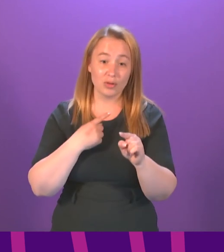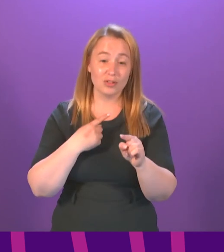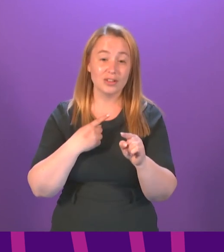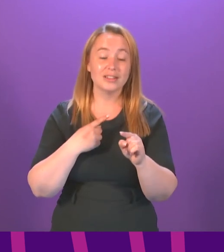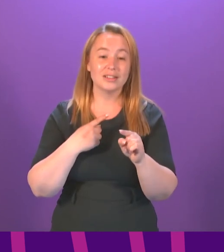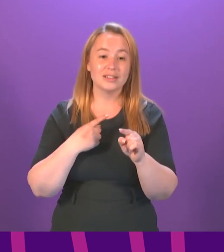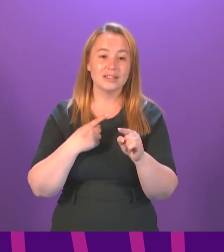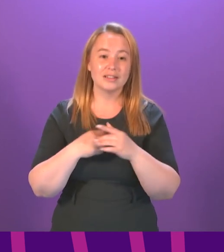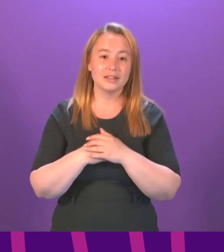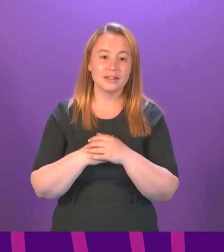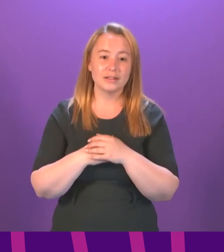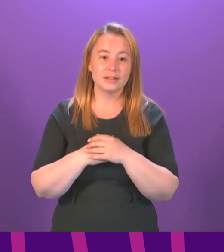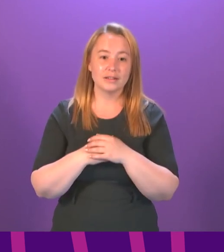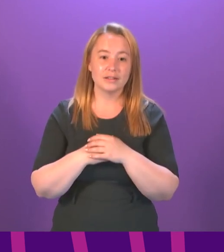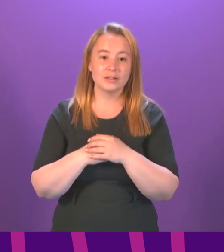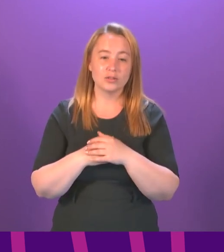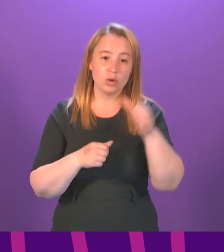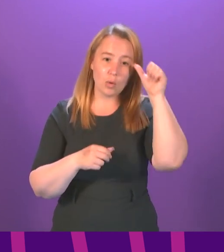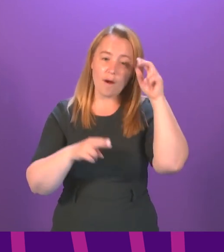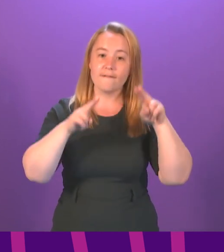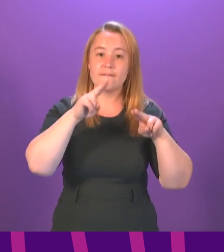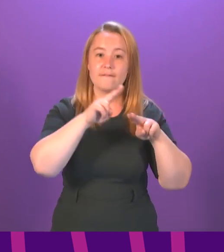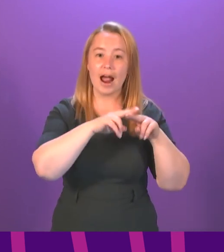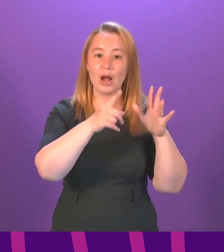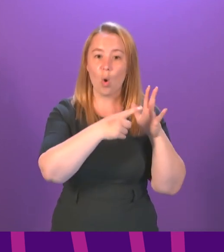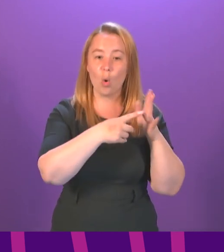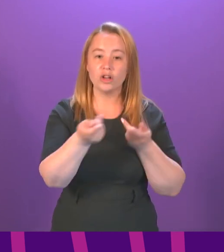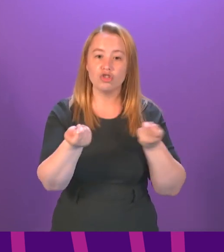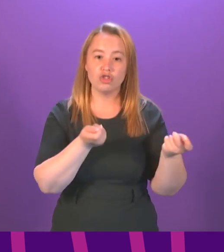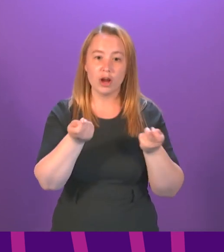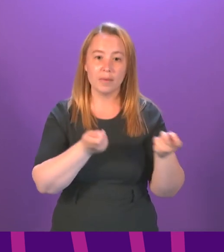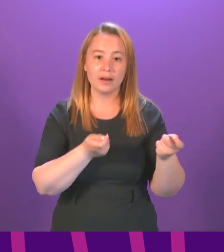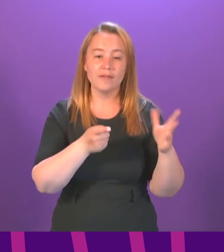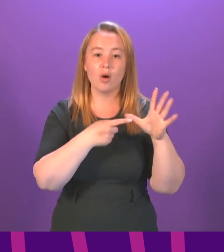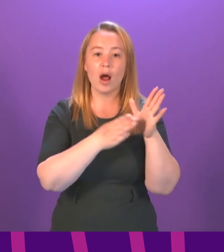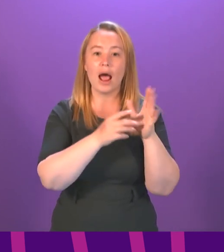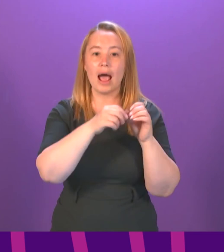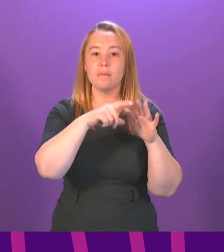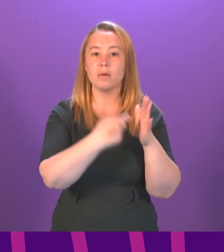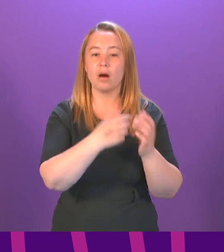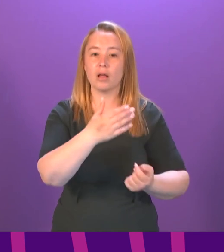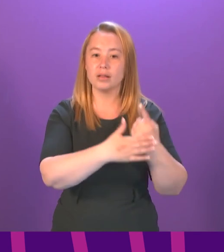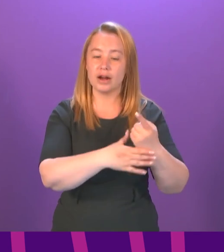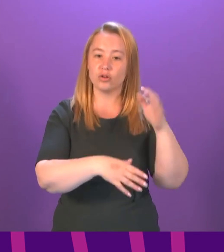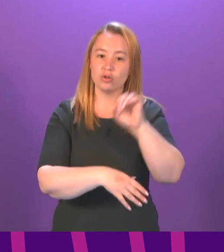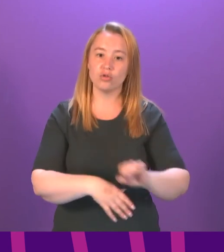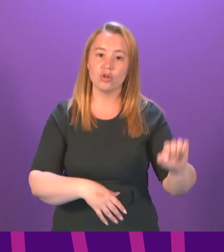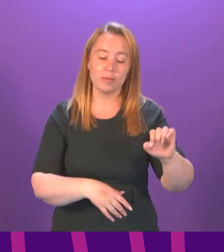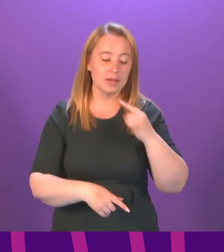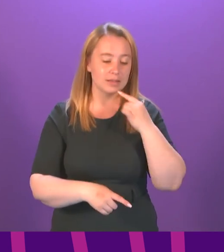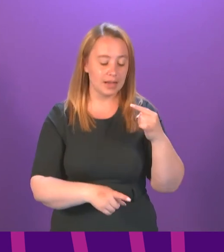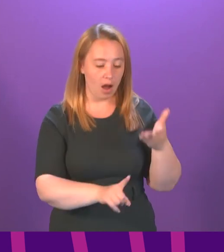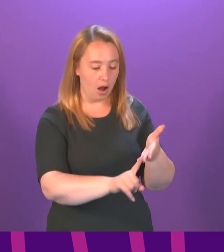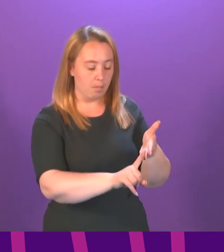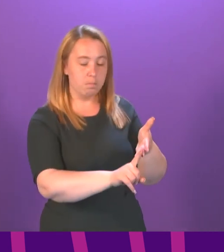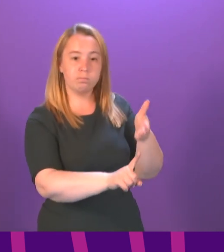my supplementary question. But we are aware that Frank Hohen, Chairman of Amber Alert Europe, said that often the signs remain unnoticed until it is too late. And